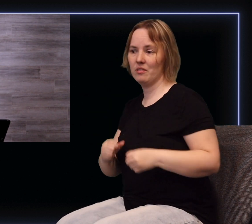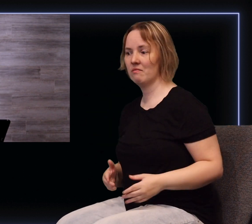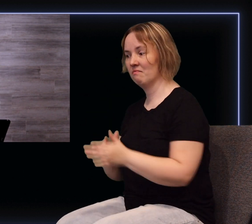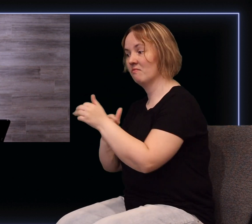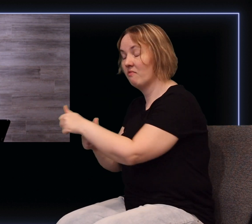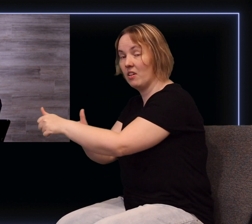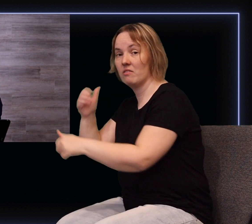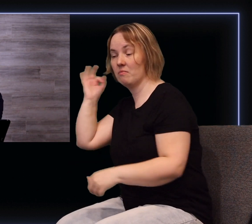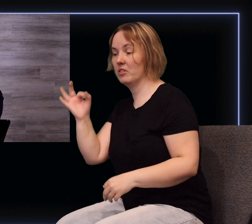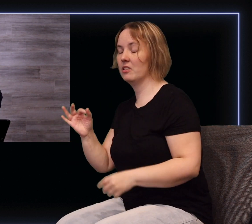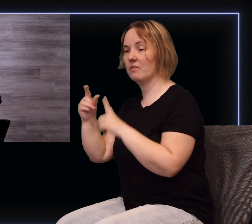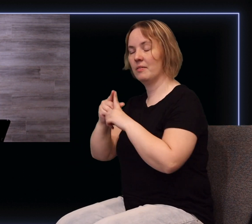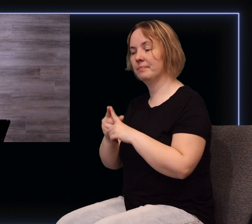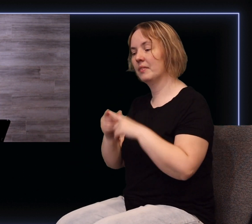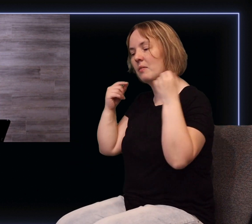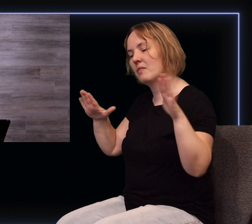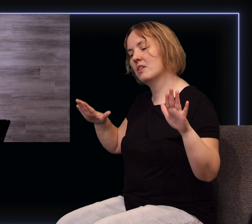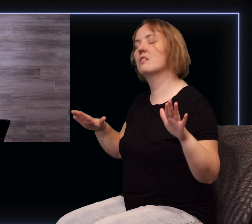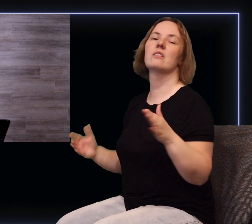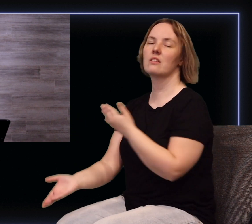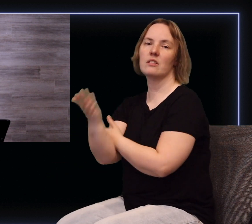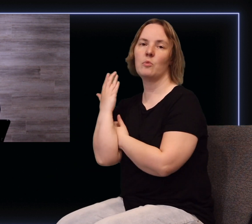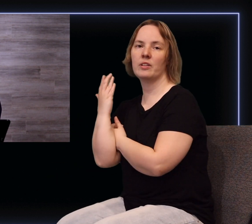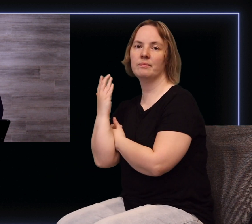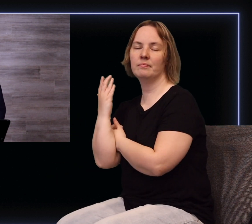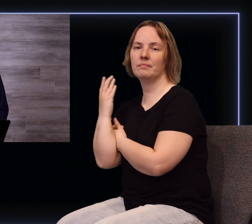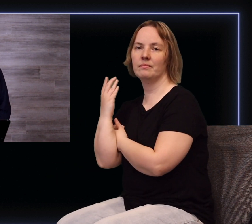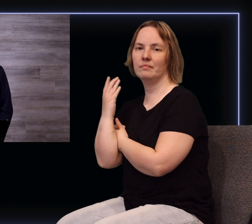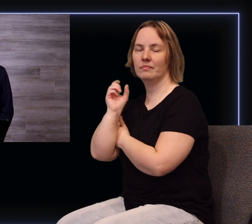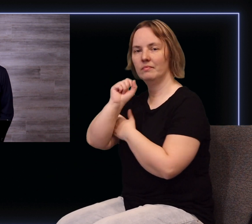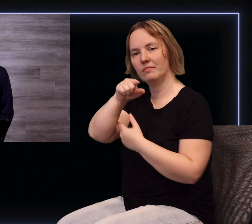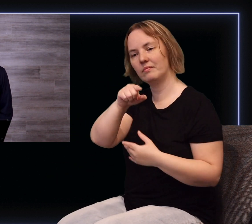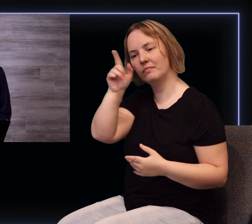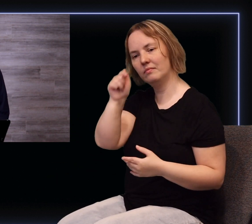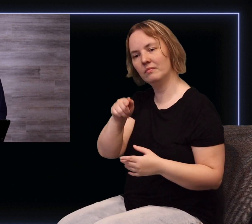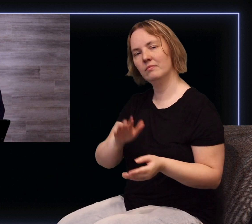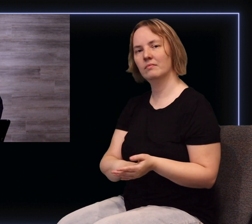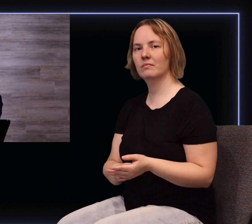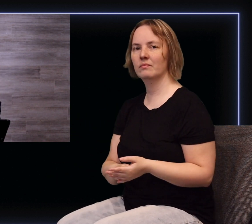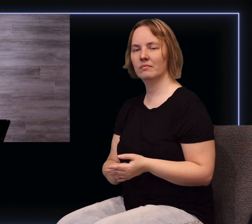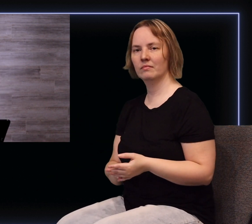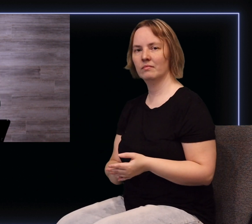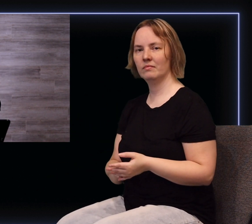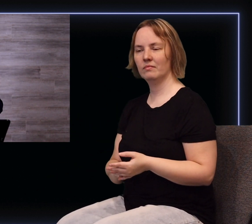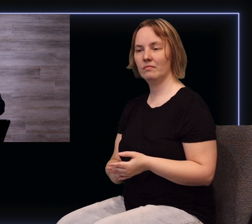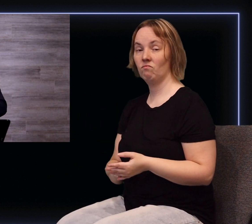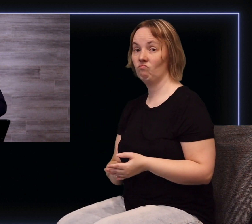I want to close this morning by simply asking you this question is there anything inside of you